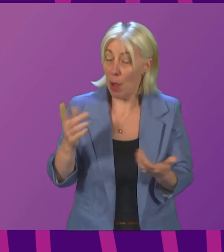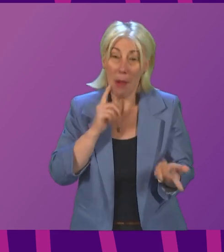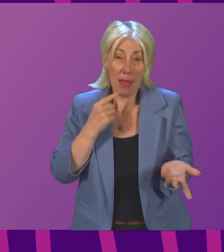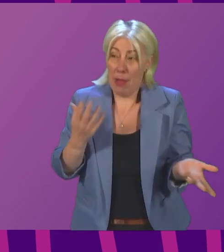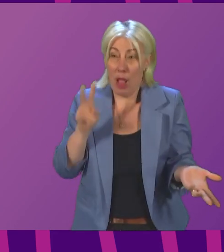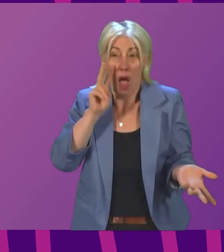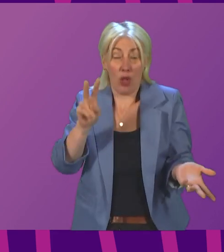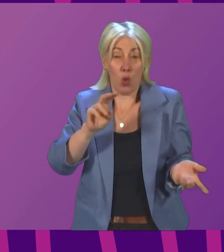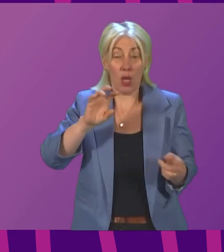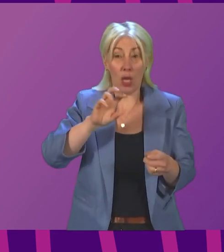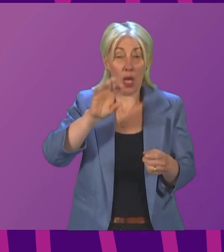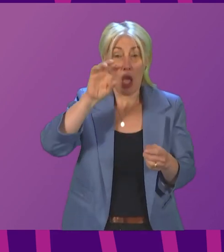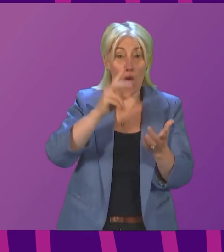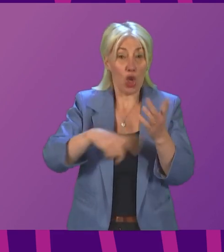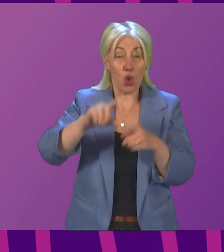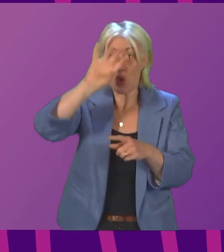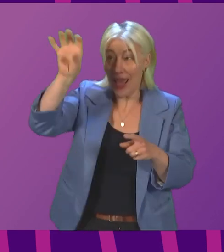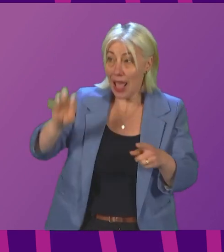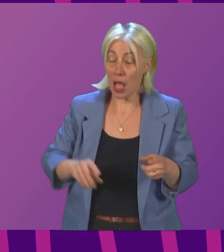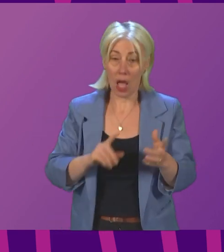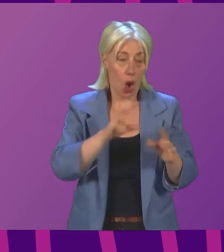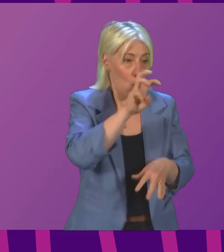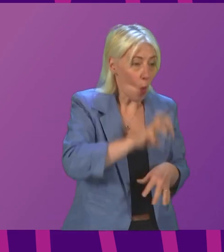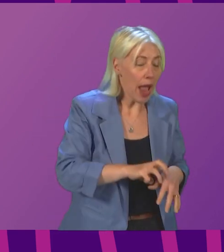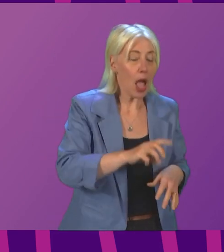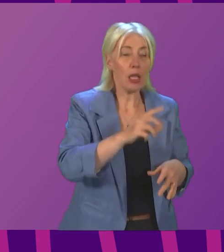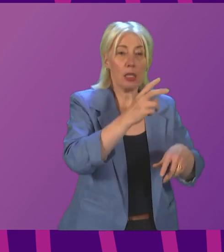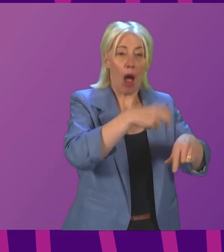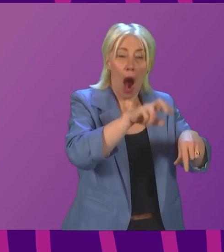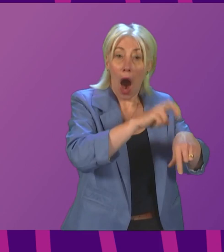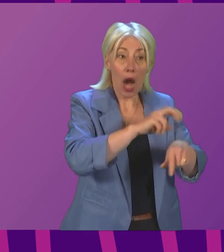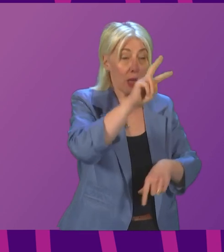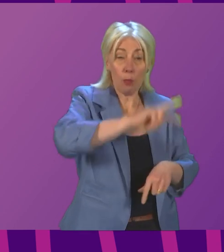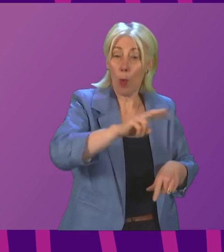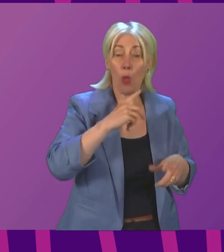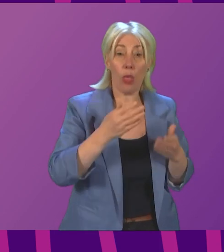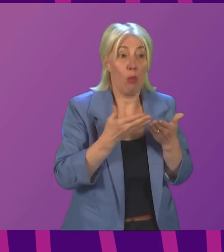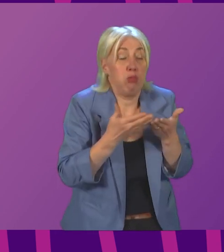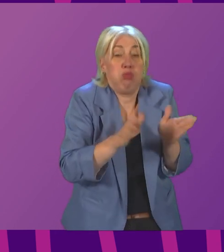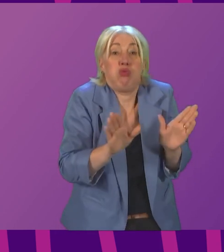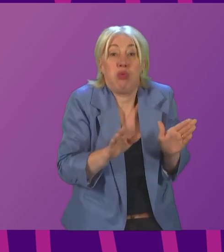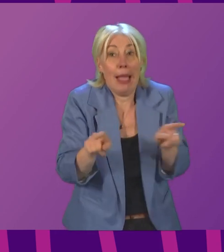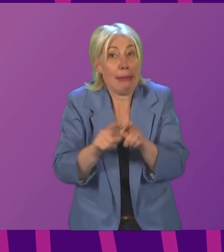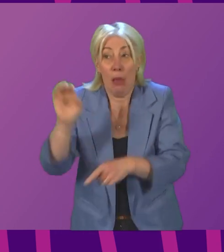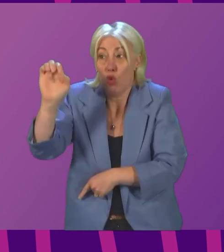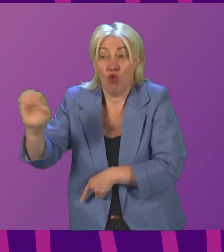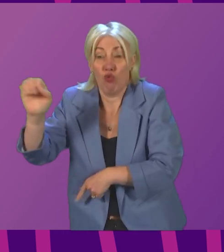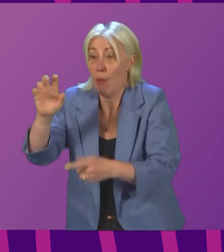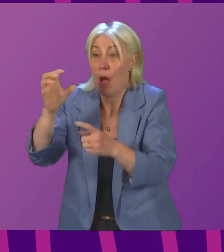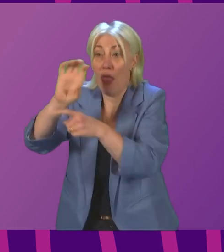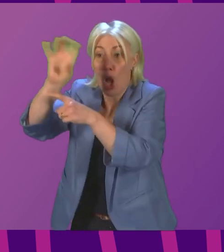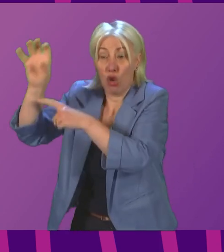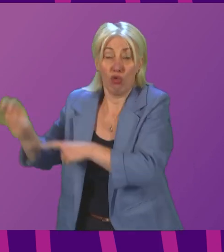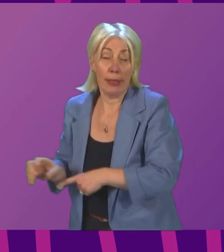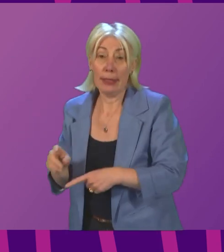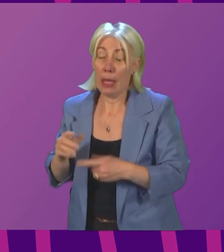the UK, Wales right now, Ireland, which is extending its Covid certification, and many countries across Europe to see that actually